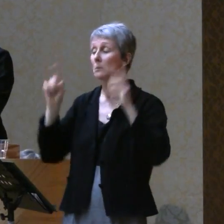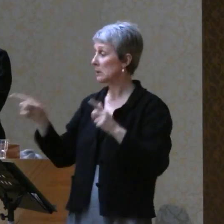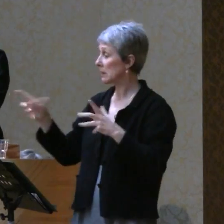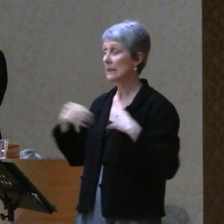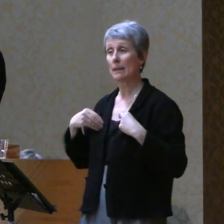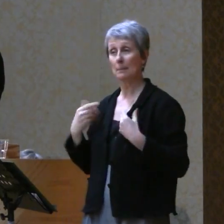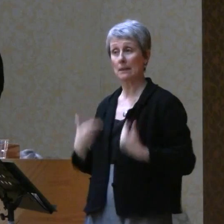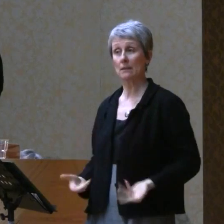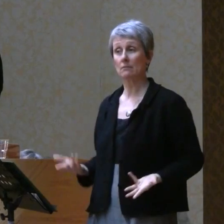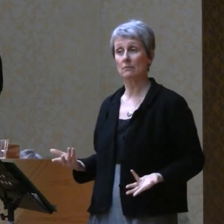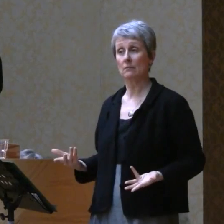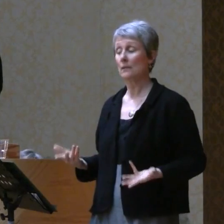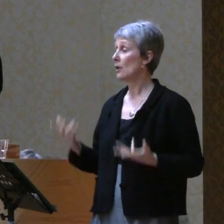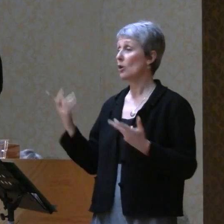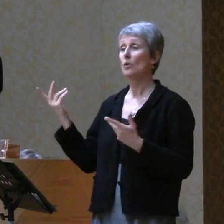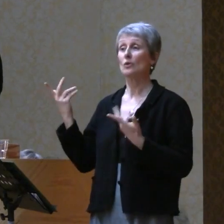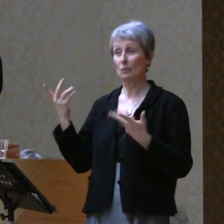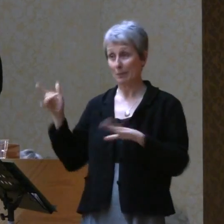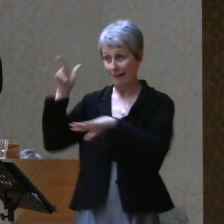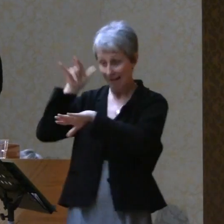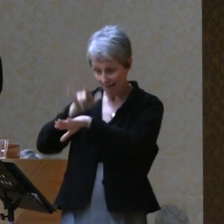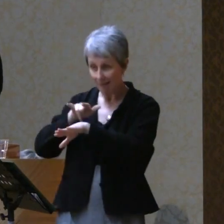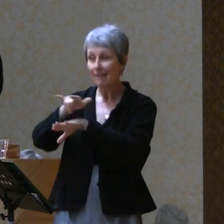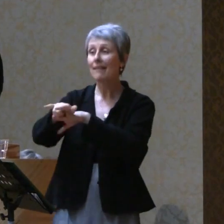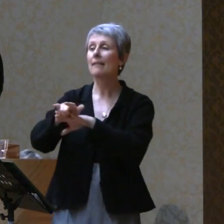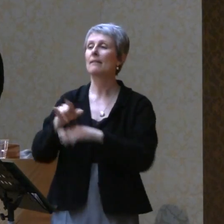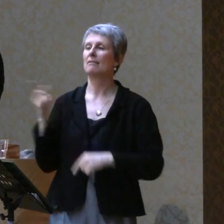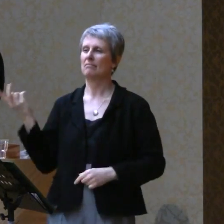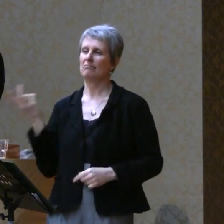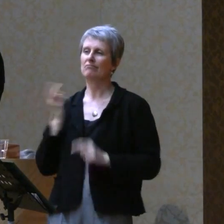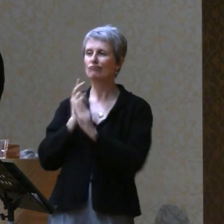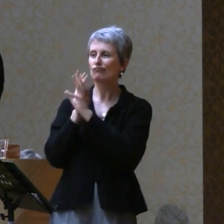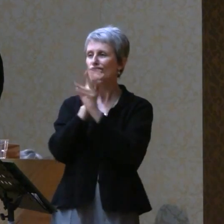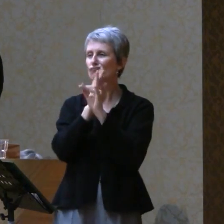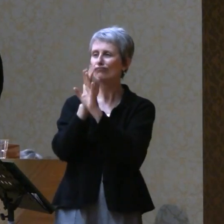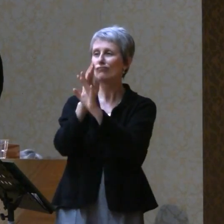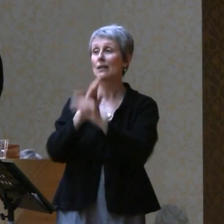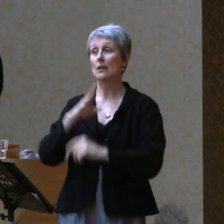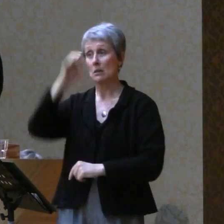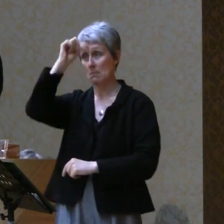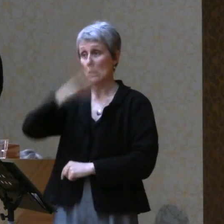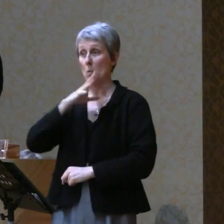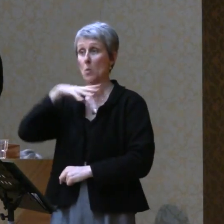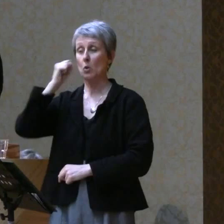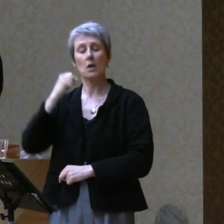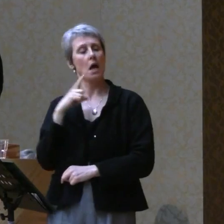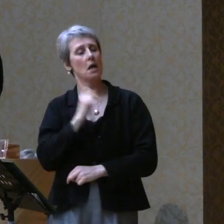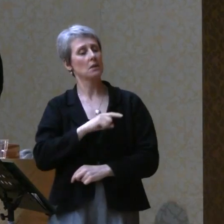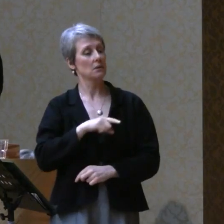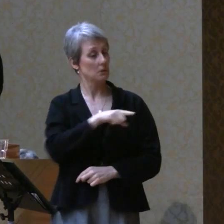And as we boarded the plane, I overheard the older man ask Jason if he saved me.